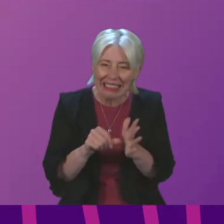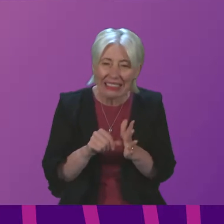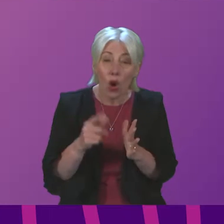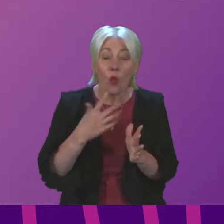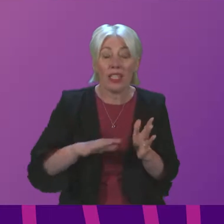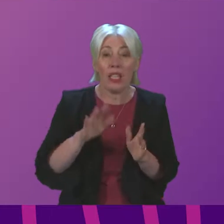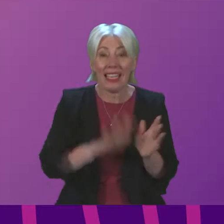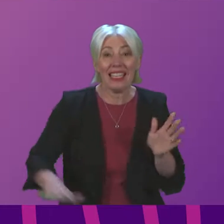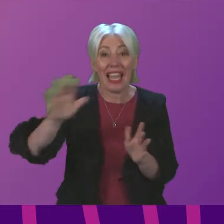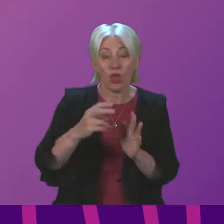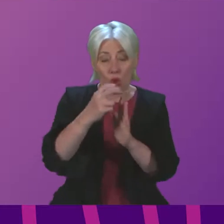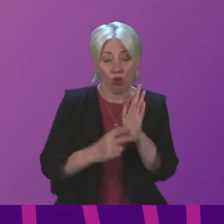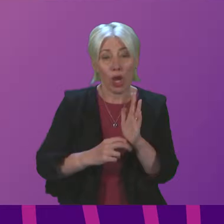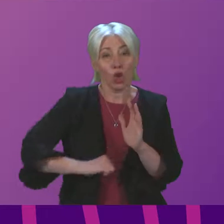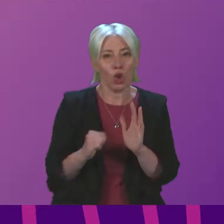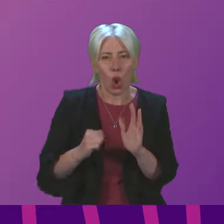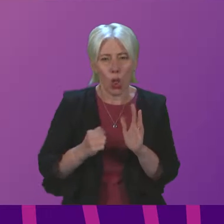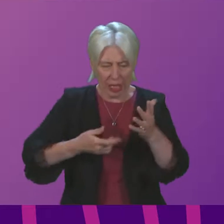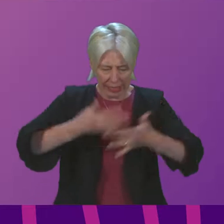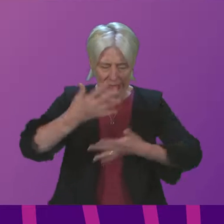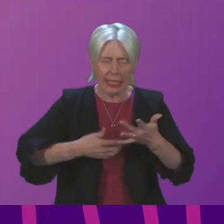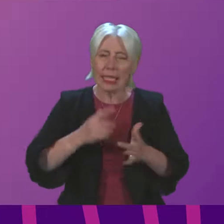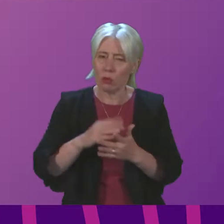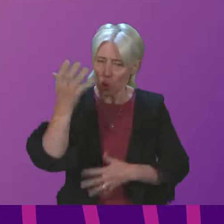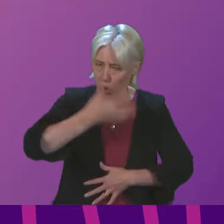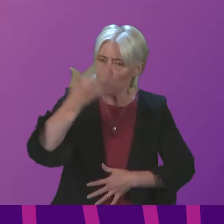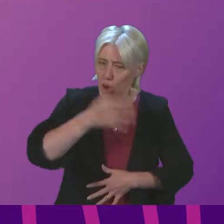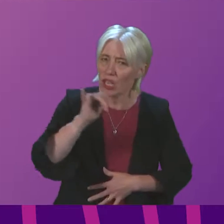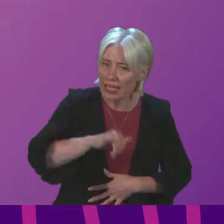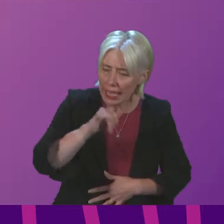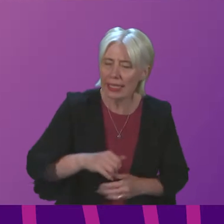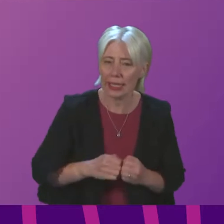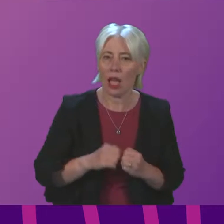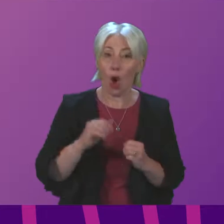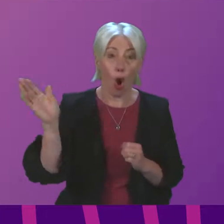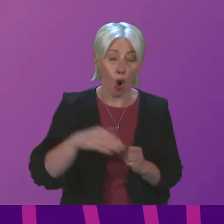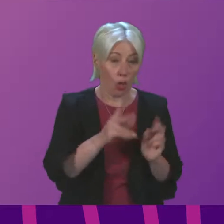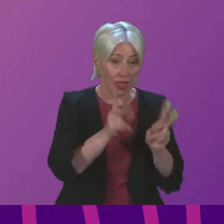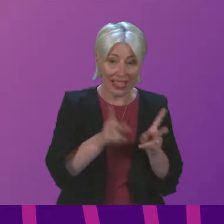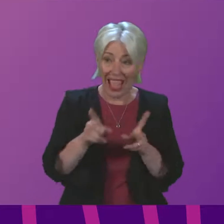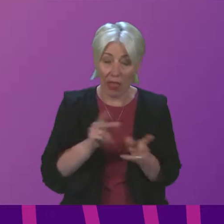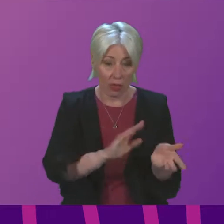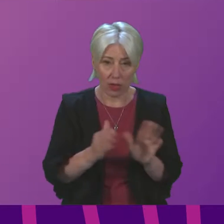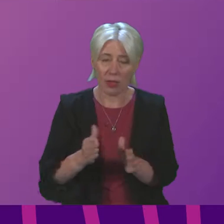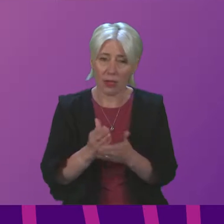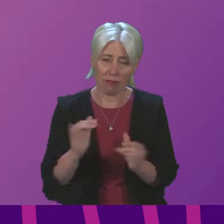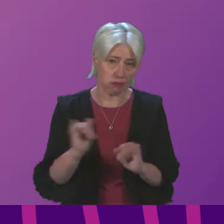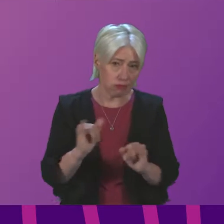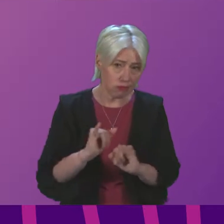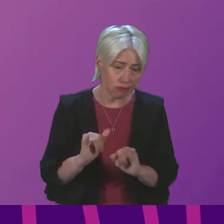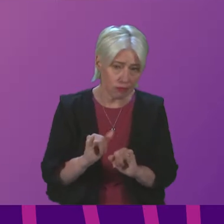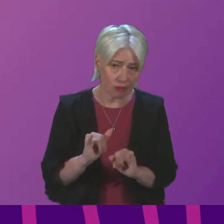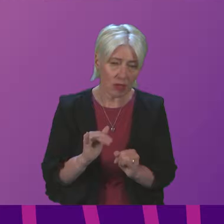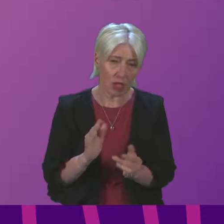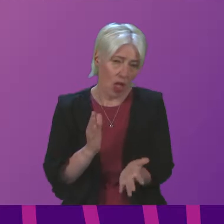National Records of Scotland are extremely concerning. Every one of these deaths is a tragedy, and I want to offer my